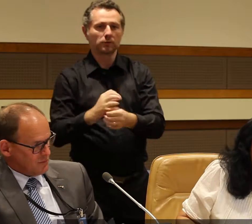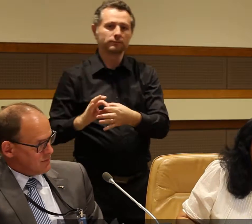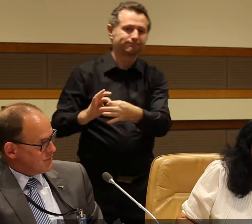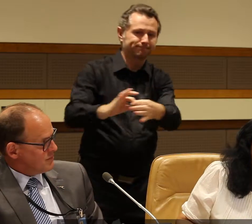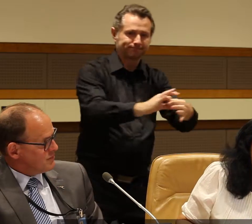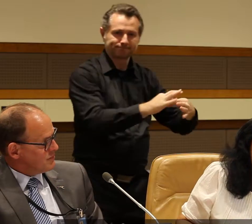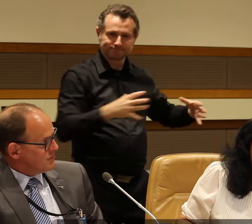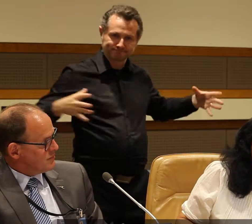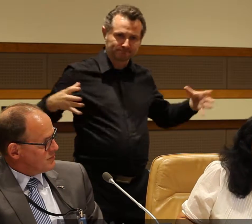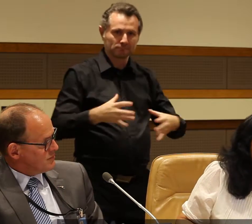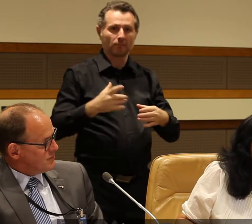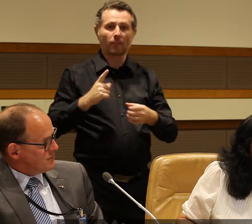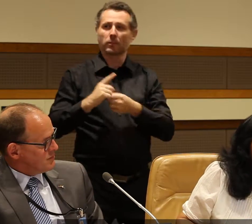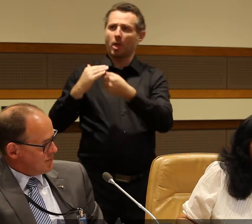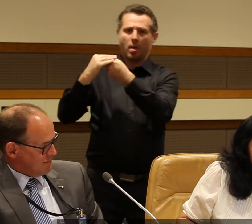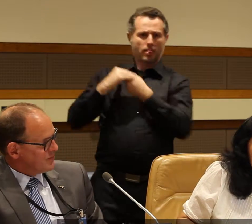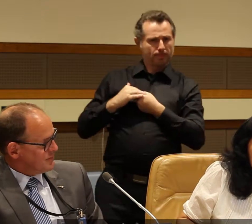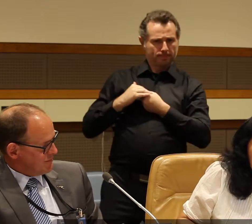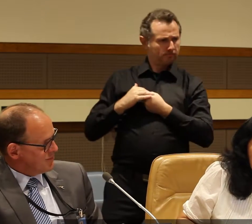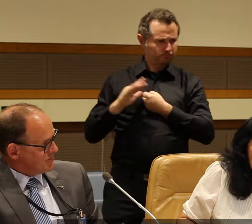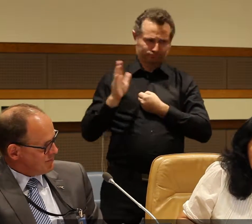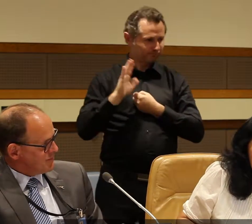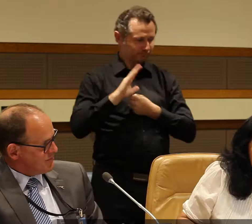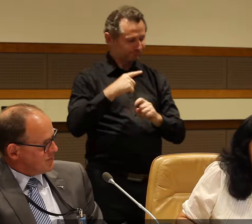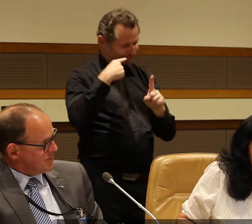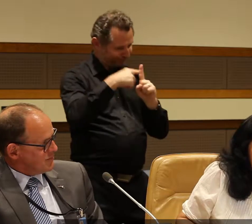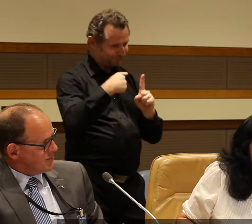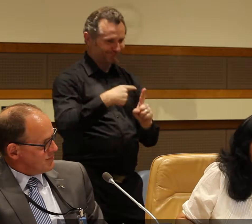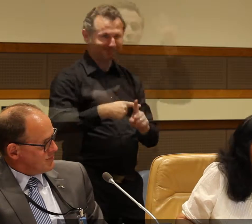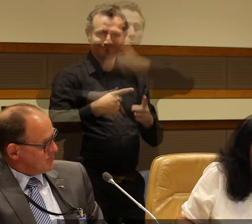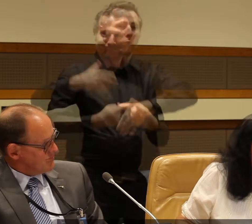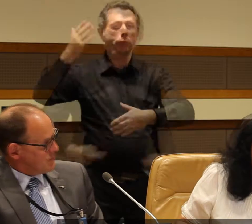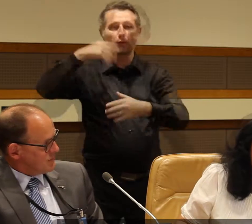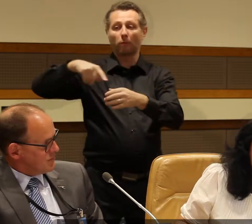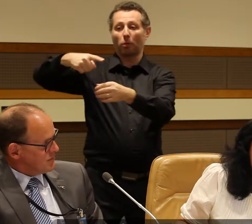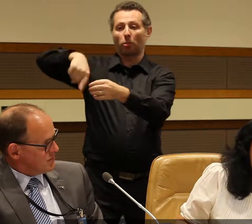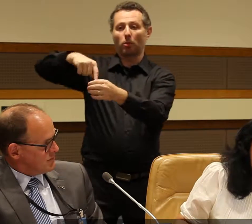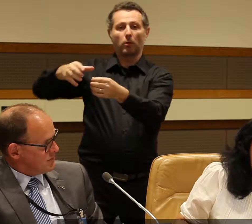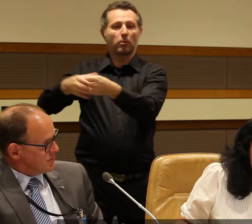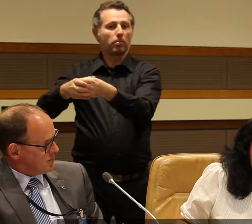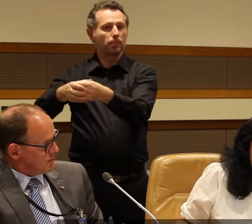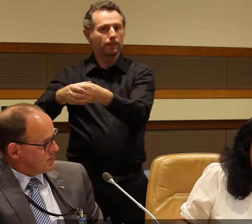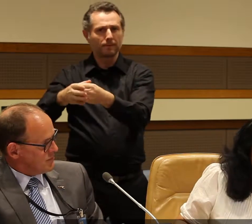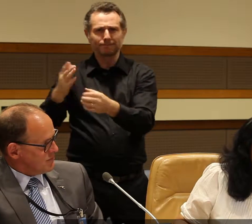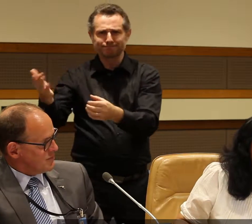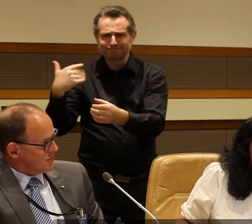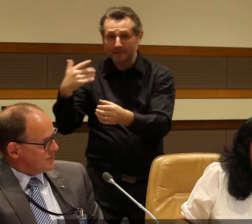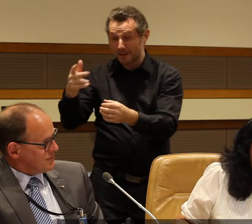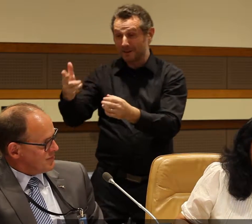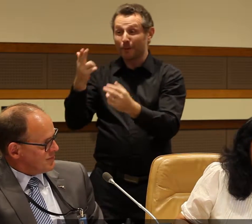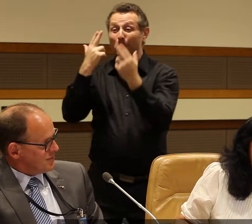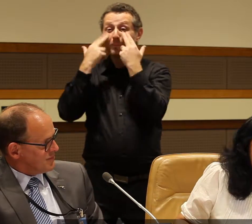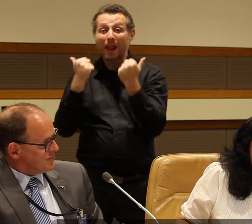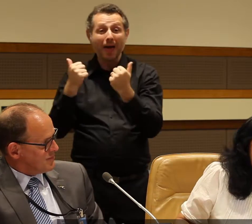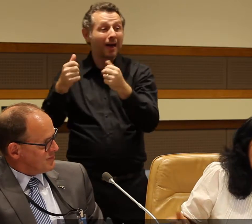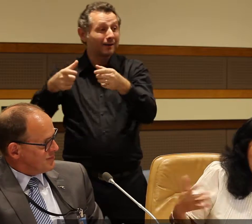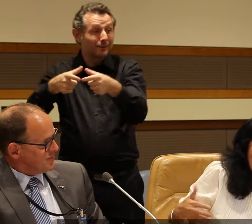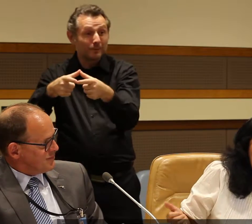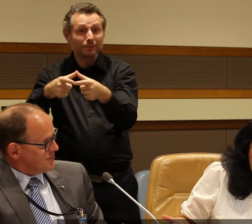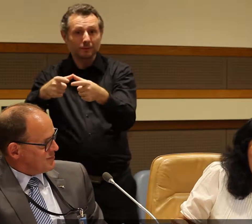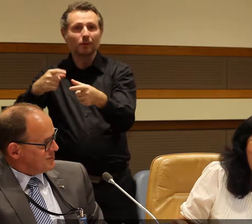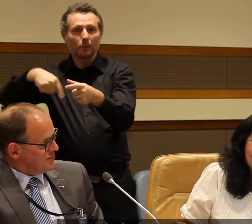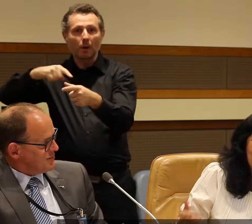here I am together with other groups of disability which is already established. Thank you again for the RF because